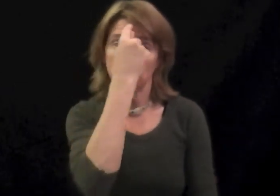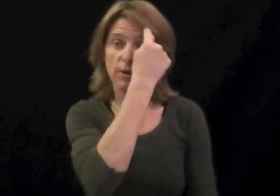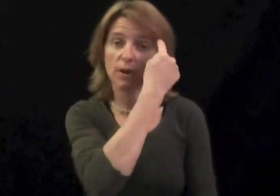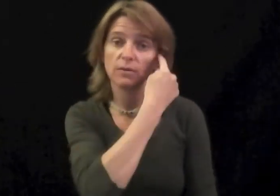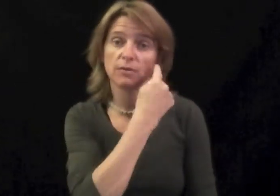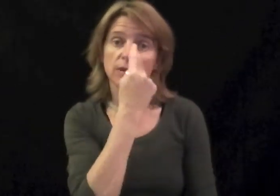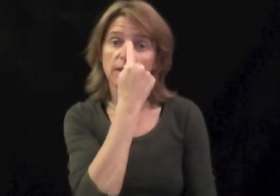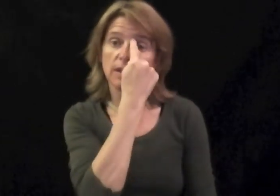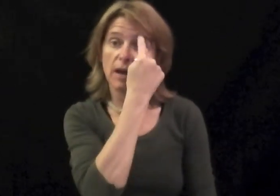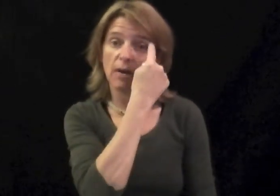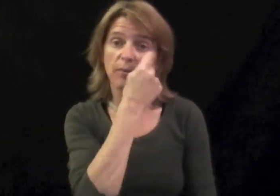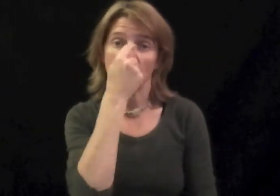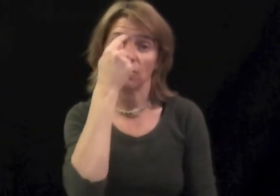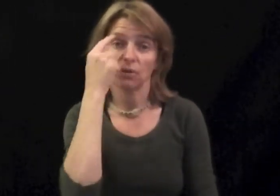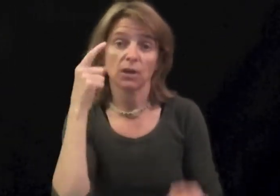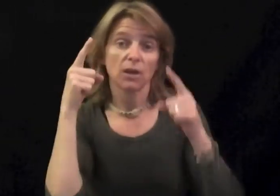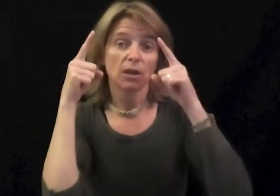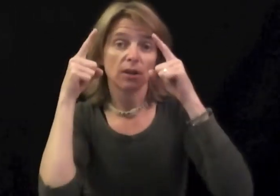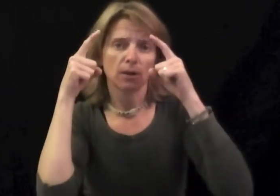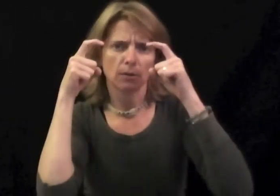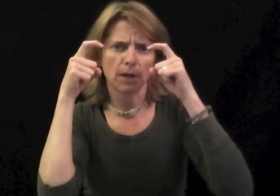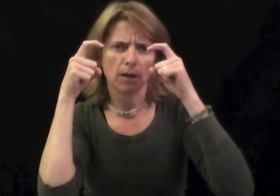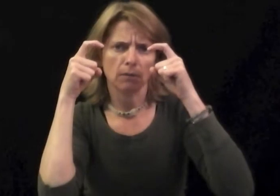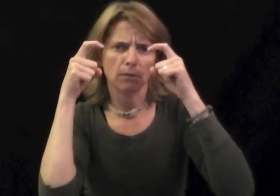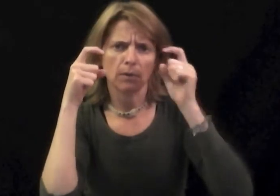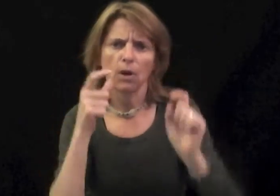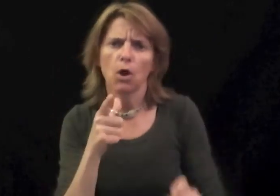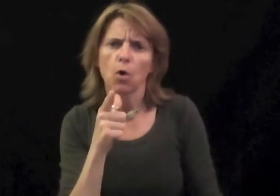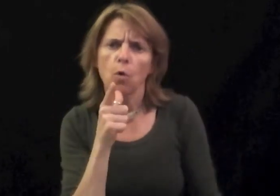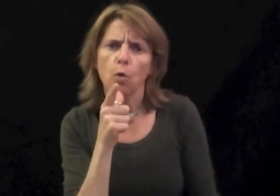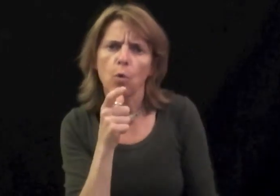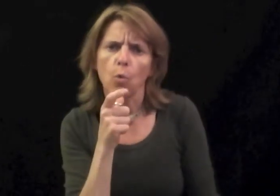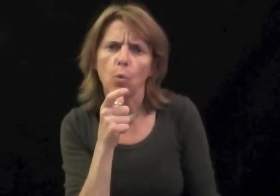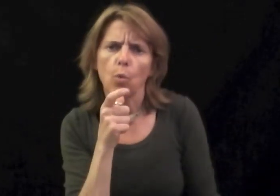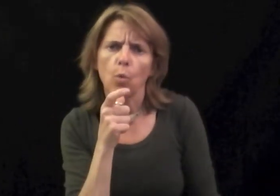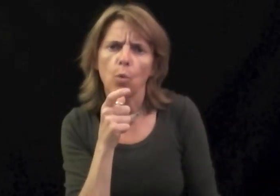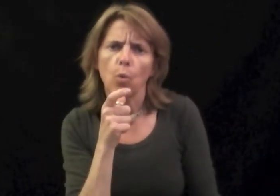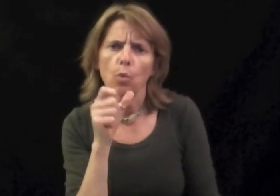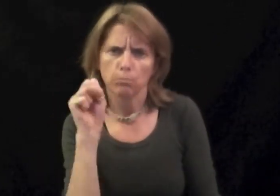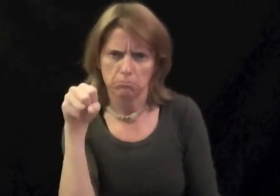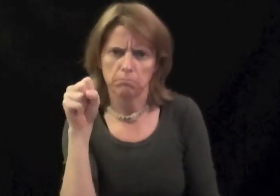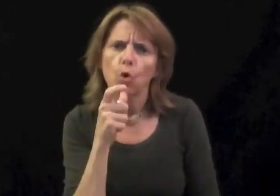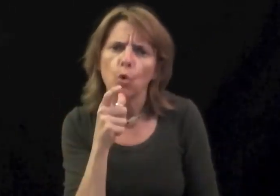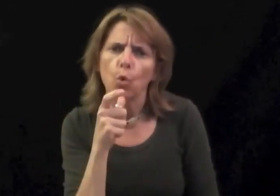we concentrate on the eyebrows. They go down. WHO. WHO.